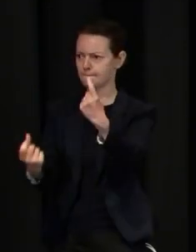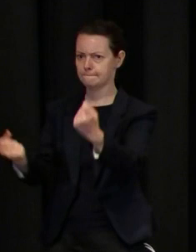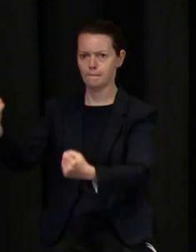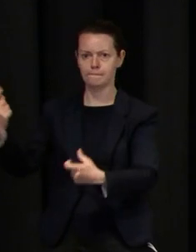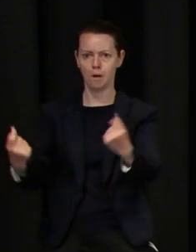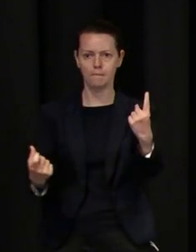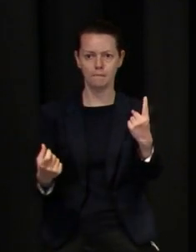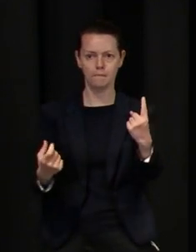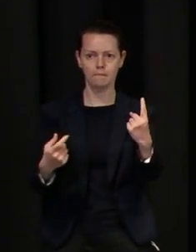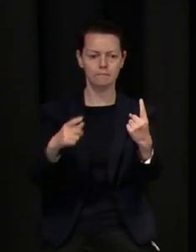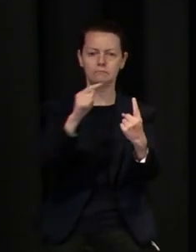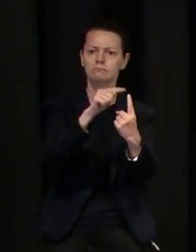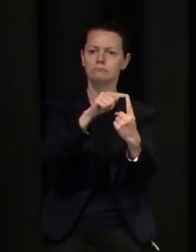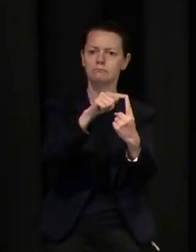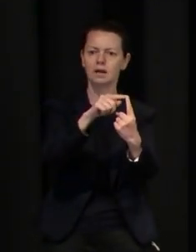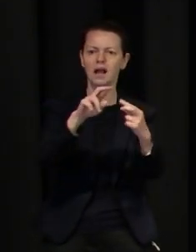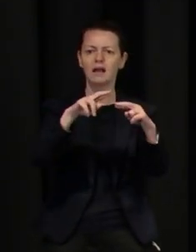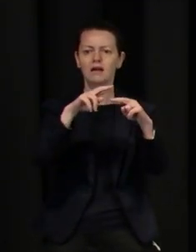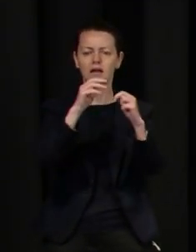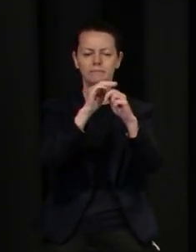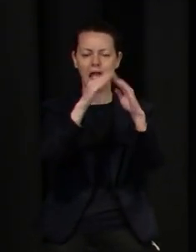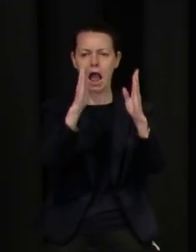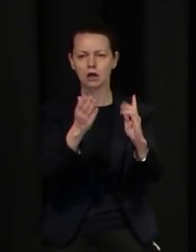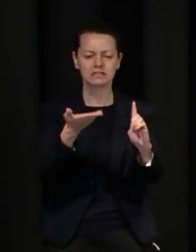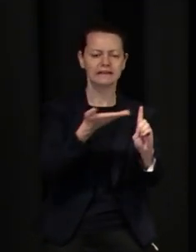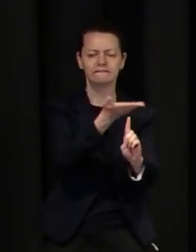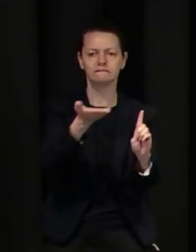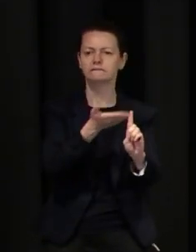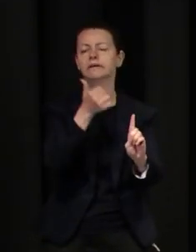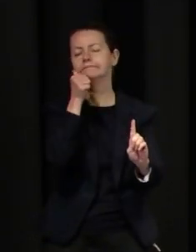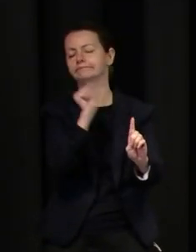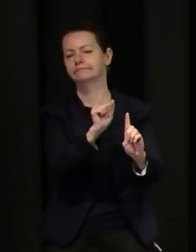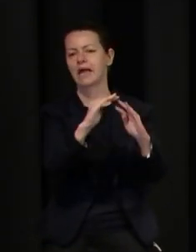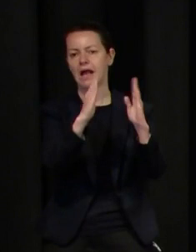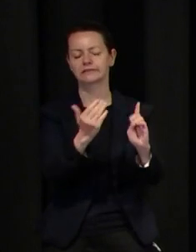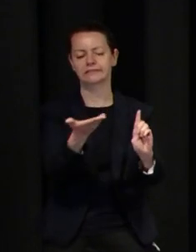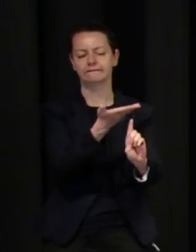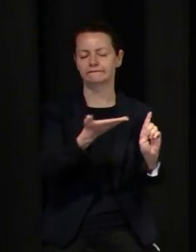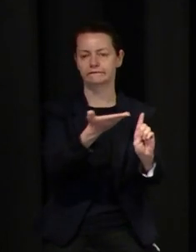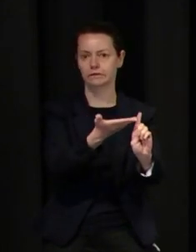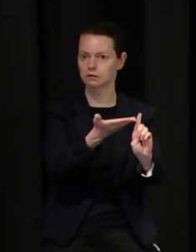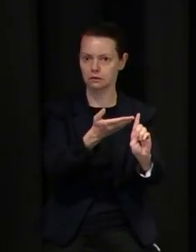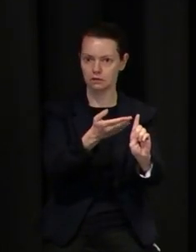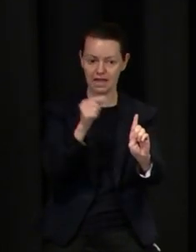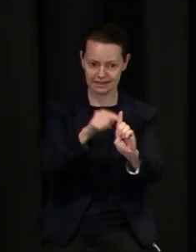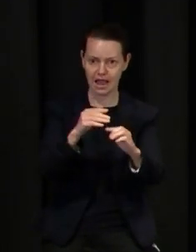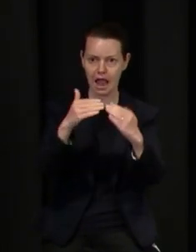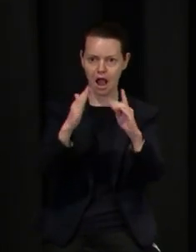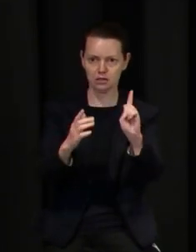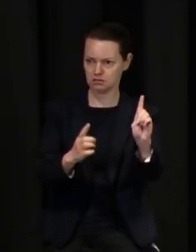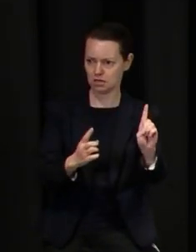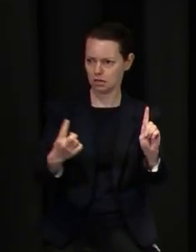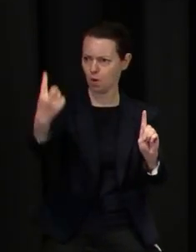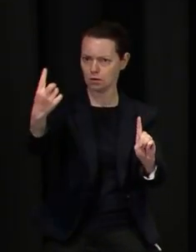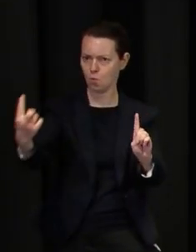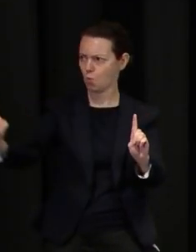with the transmission jumping from known communities and known households into new, fresh territory. We can also see it in the sharp increase in